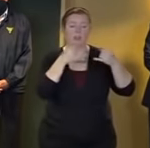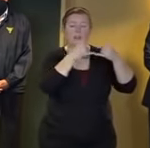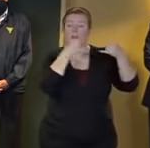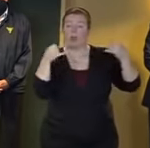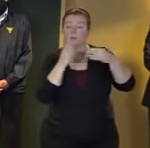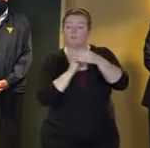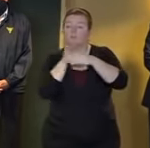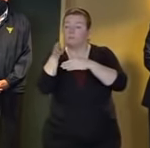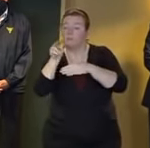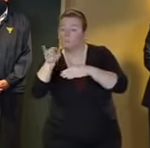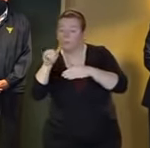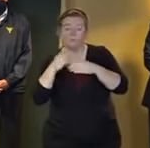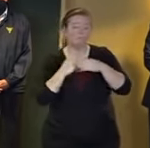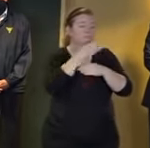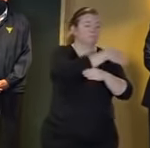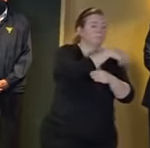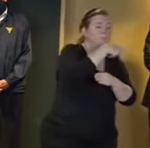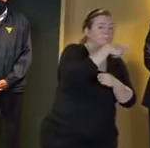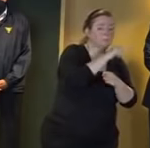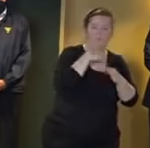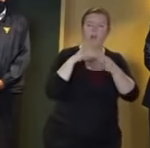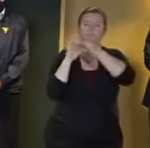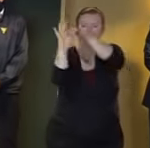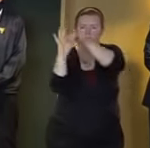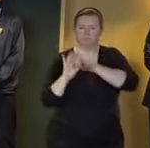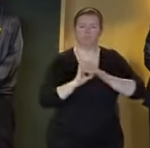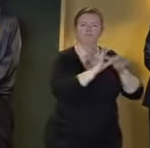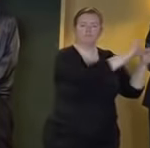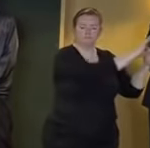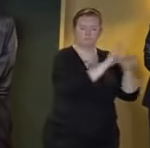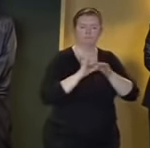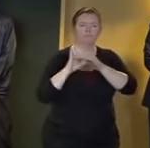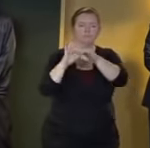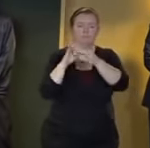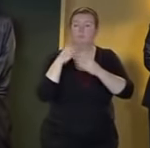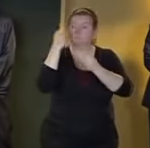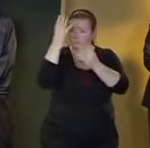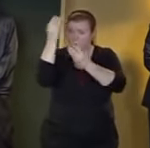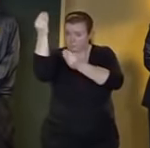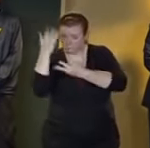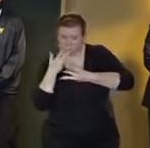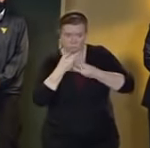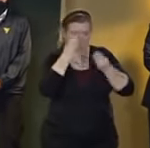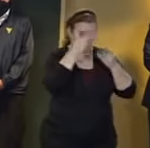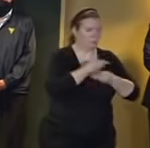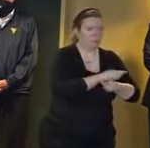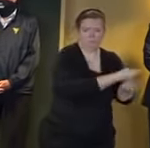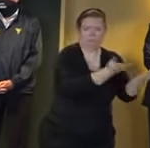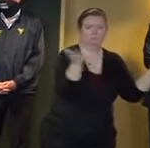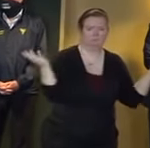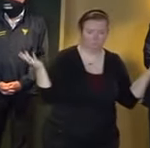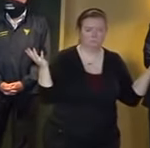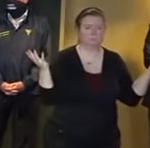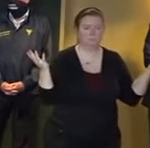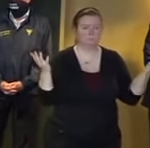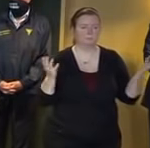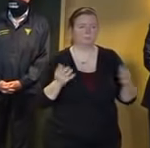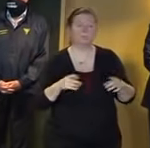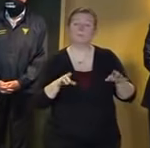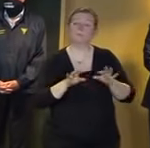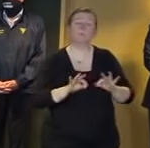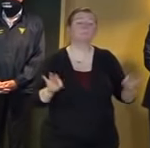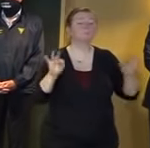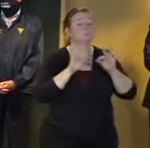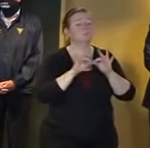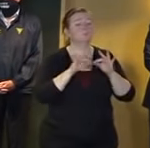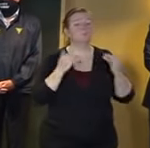winds we will push that information out to all of you as soon as possible but i think the message today is you're going to have about five